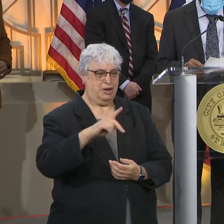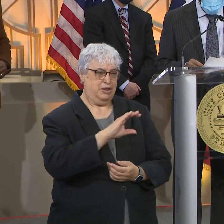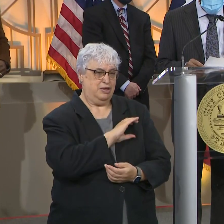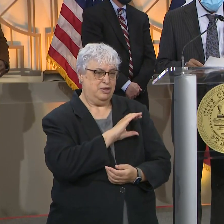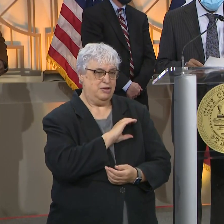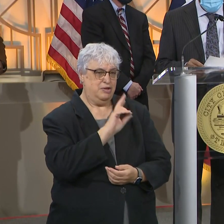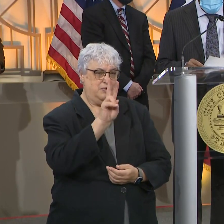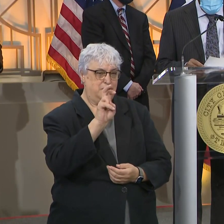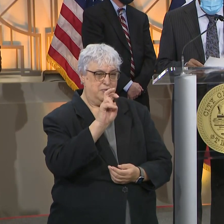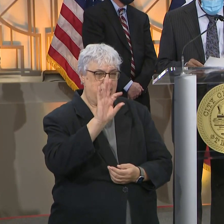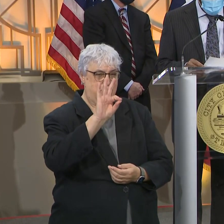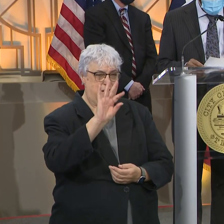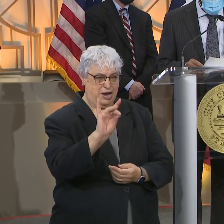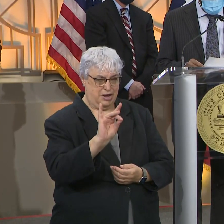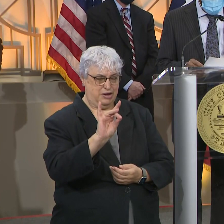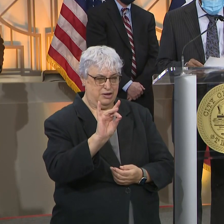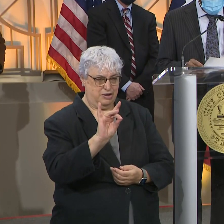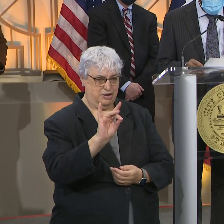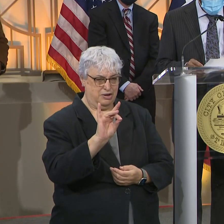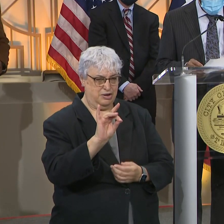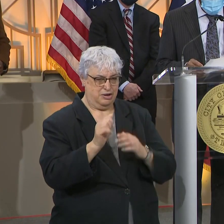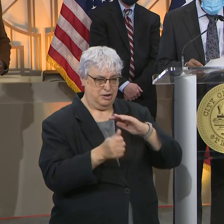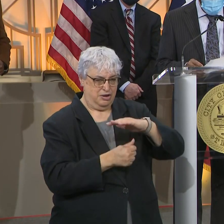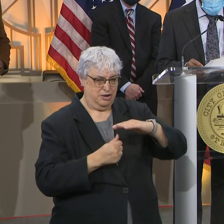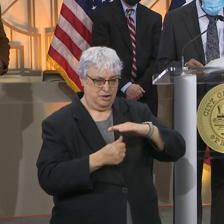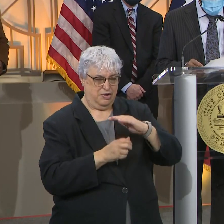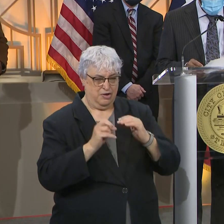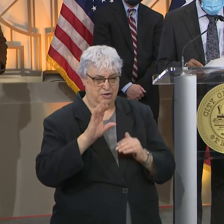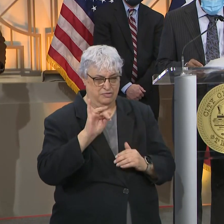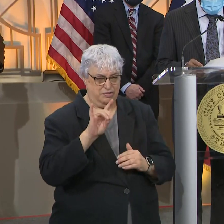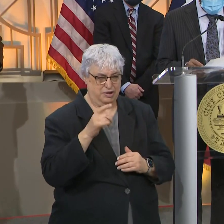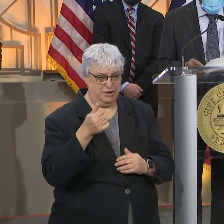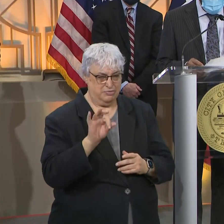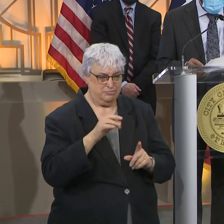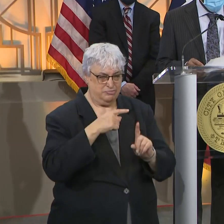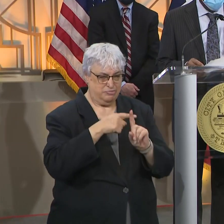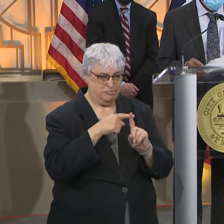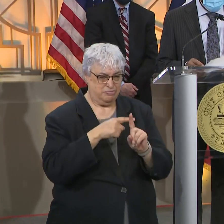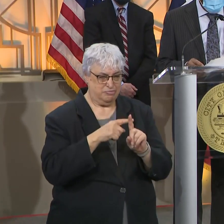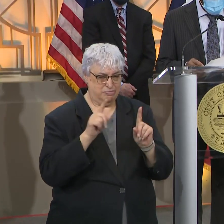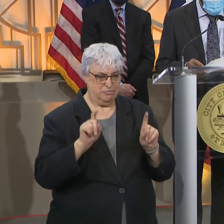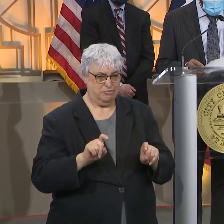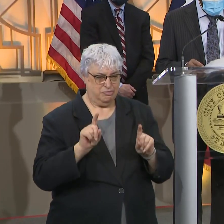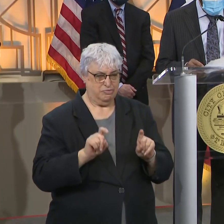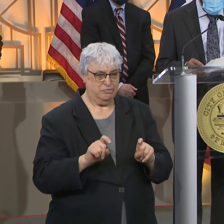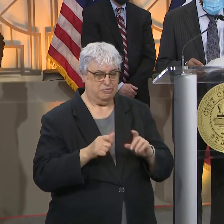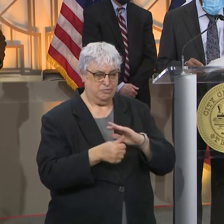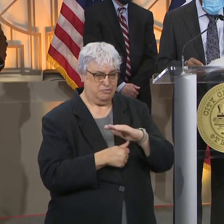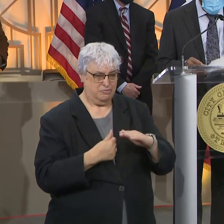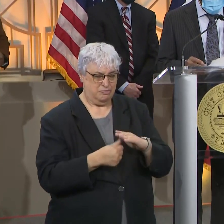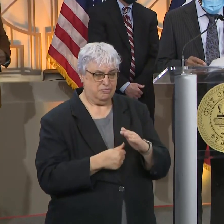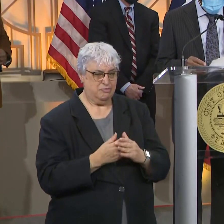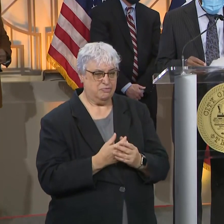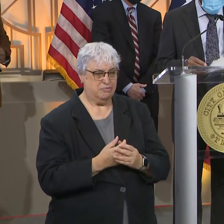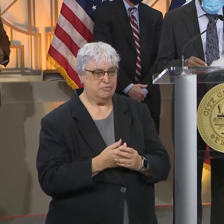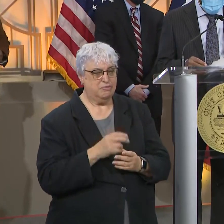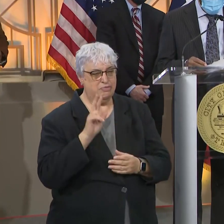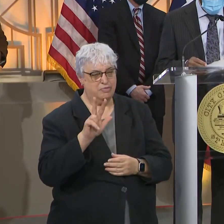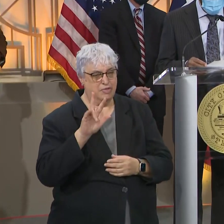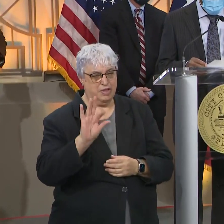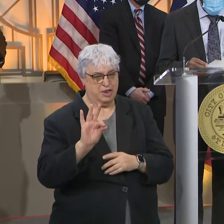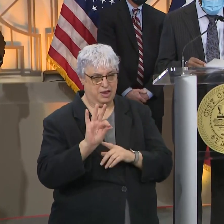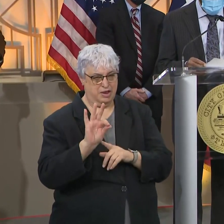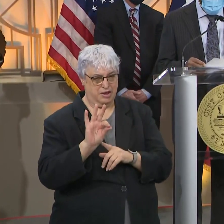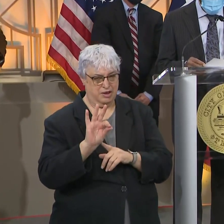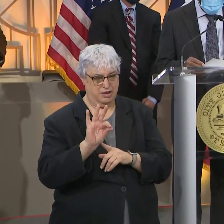298 officers out due to COVID with positive tests or in quarantine. And another 39